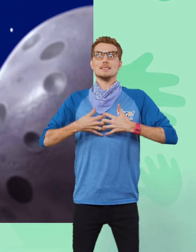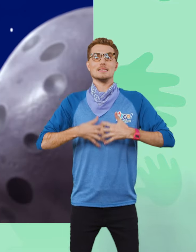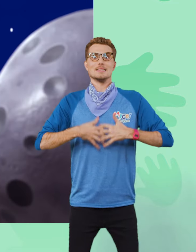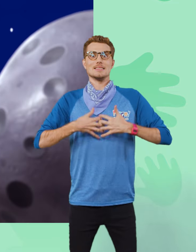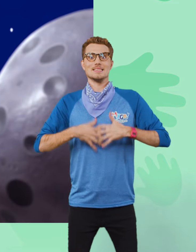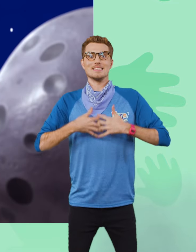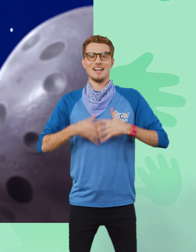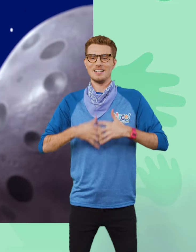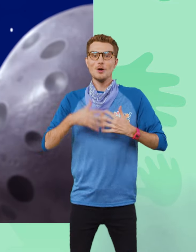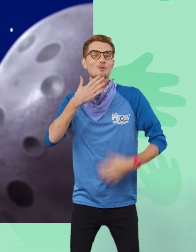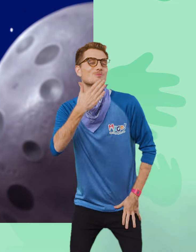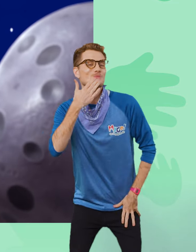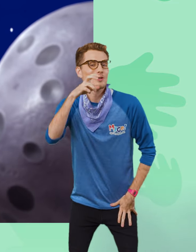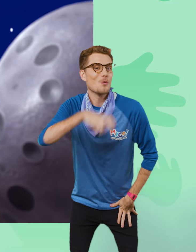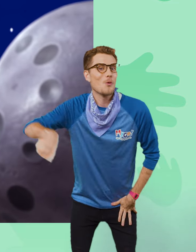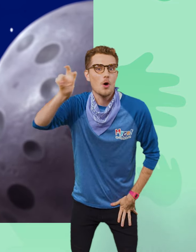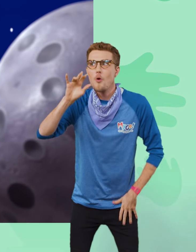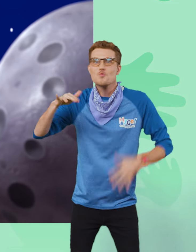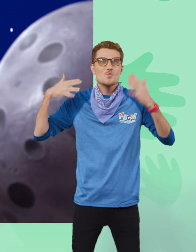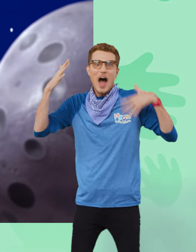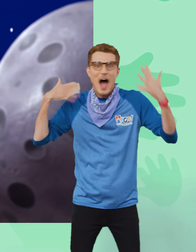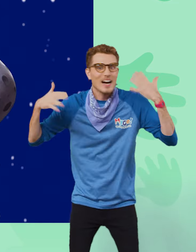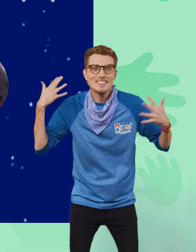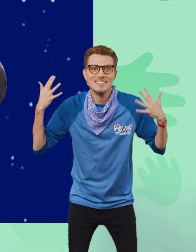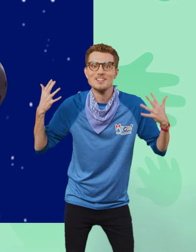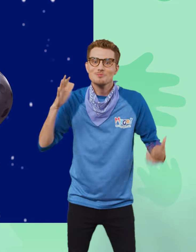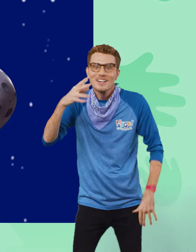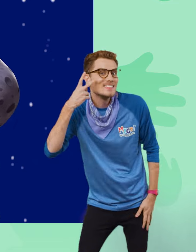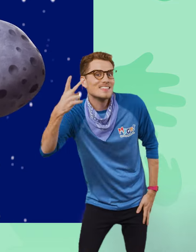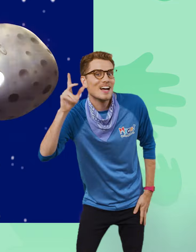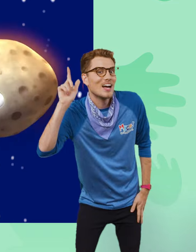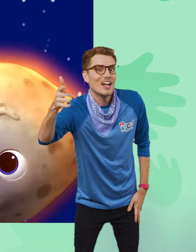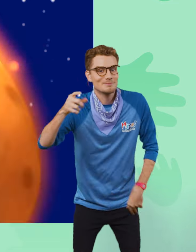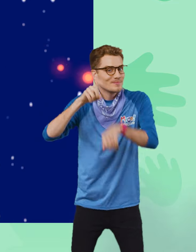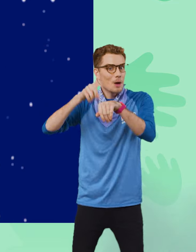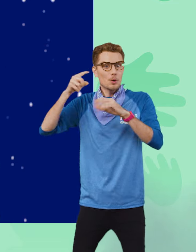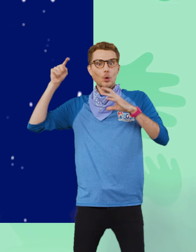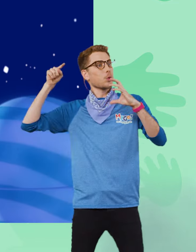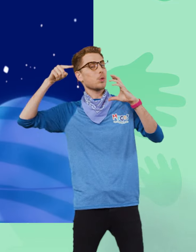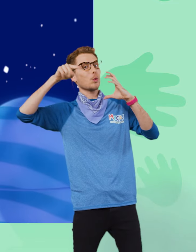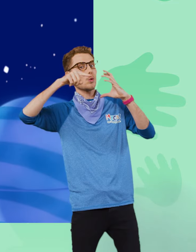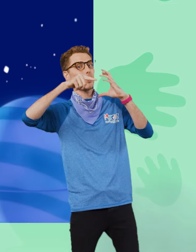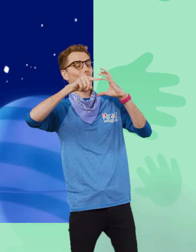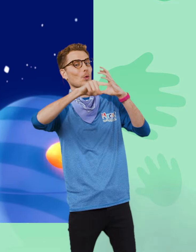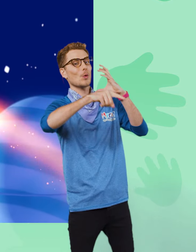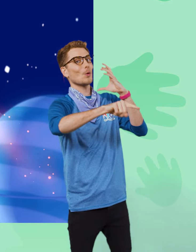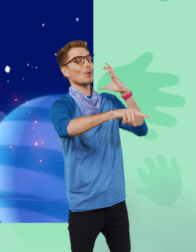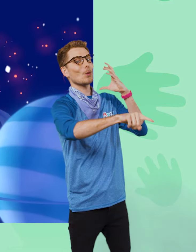Thanks for the tour, Mary. That was wild. See ya, Blippi. Time for a shower. A meteor shower.